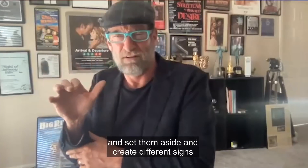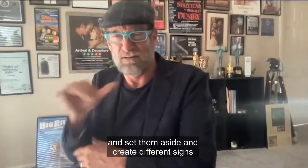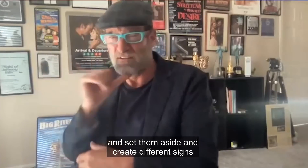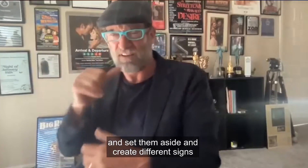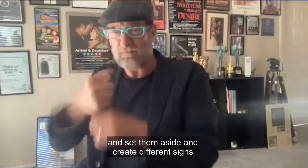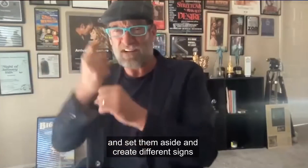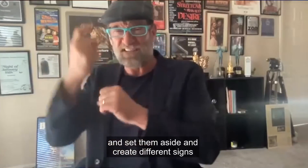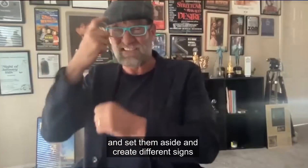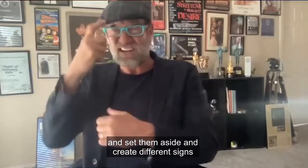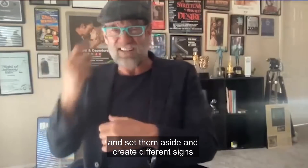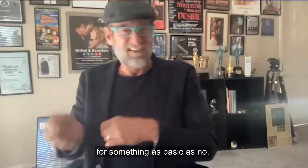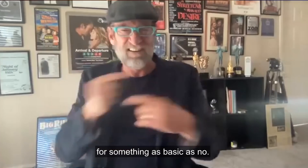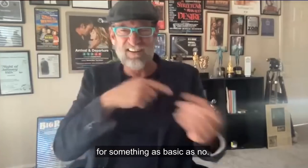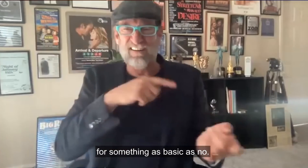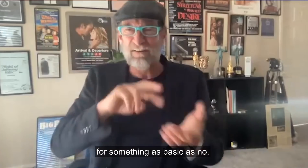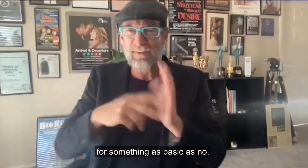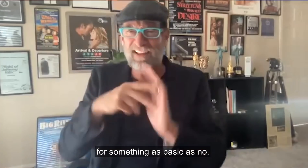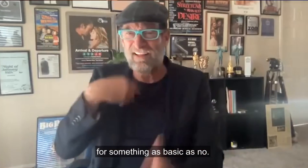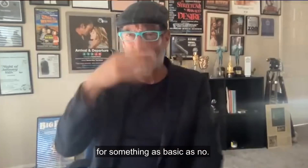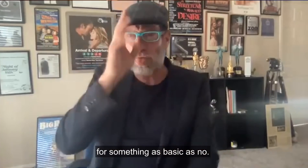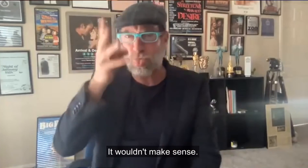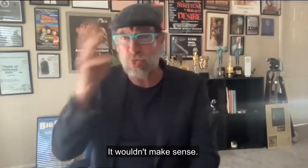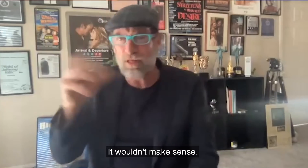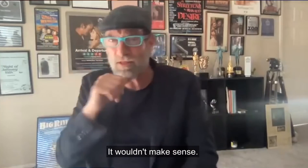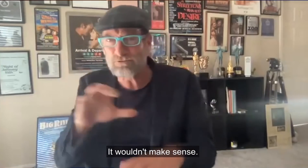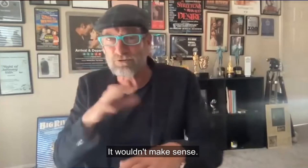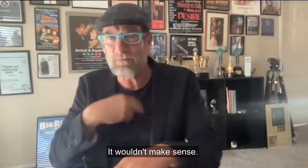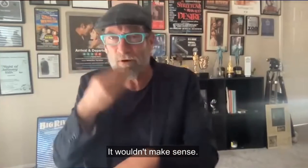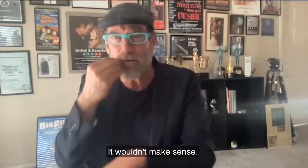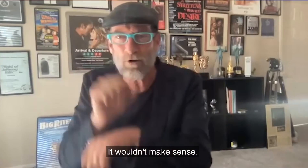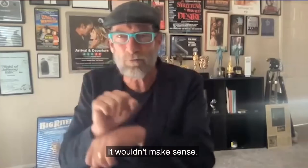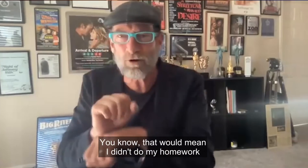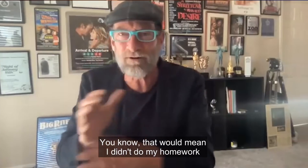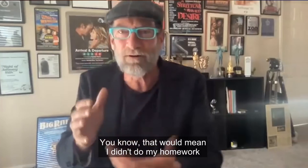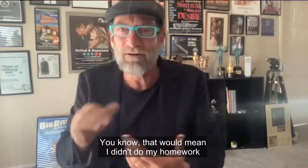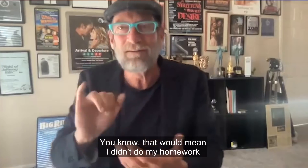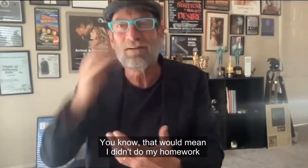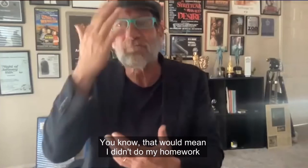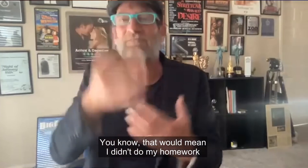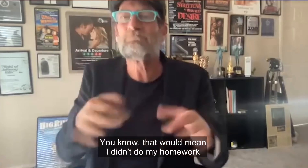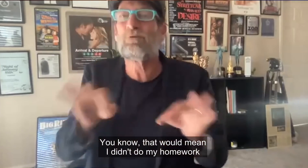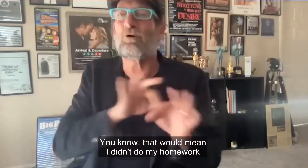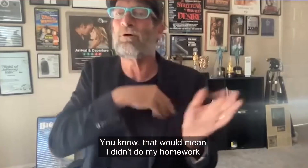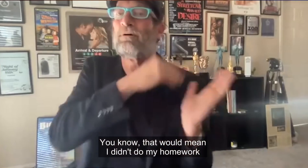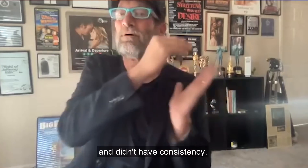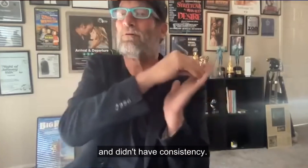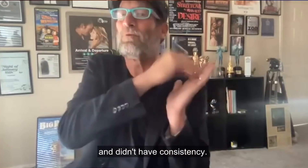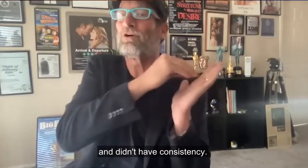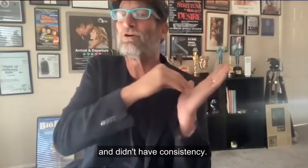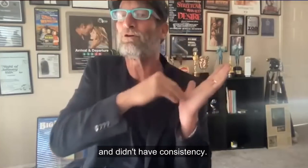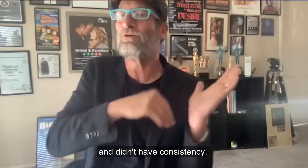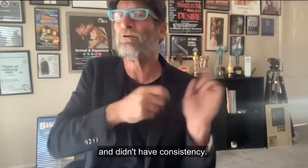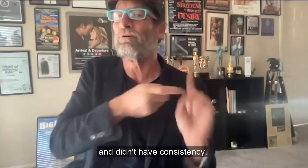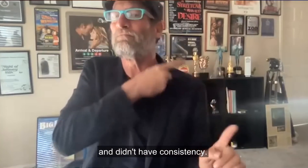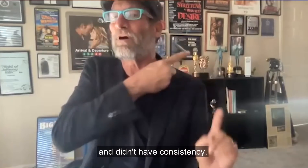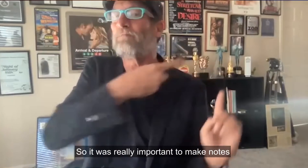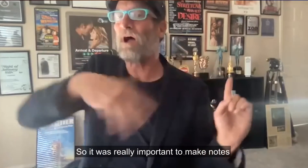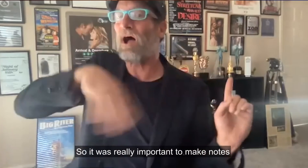create different signs for something as basic as no. It wouldn't make sense. You know, that would mean I didn't do my homework and didn't have consistency. So it was really